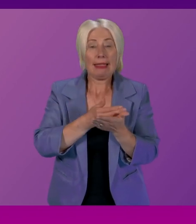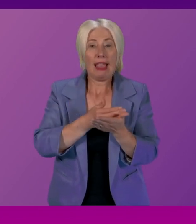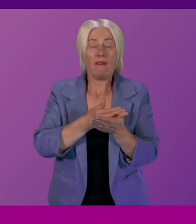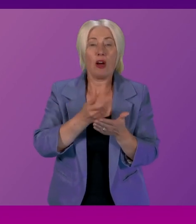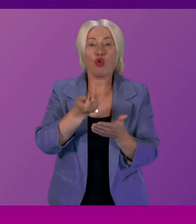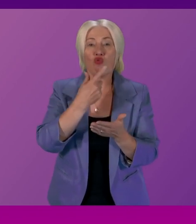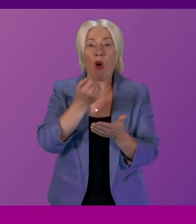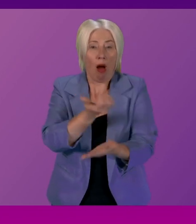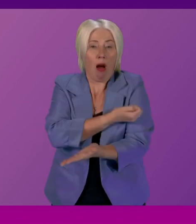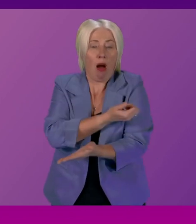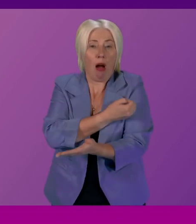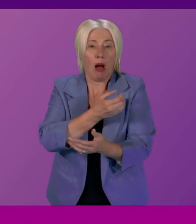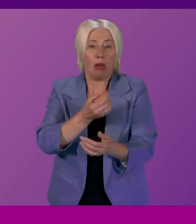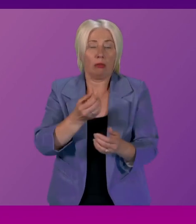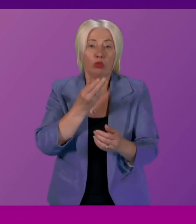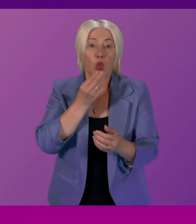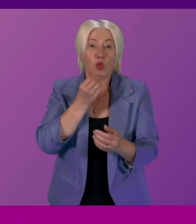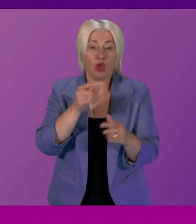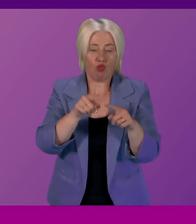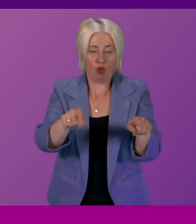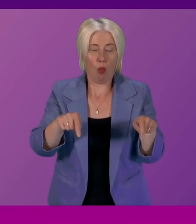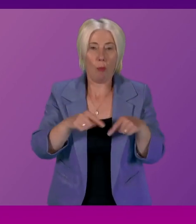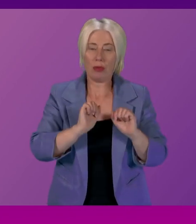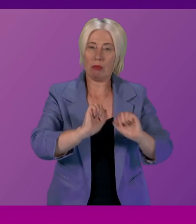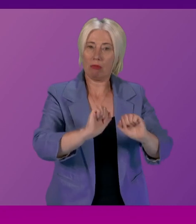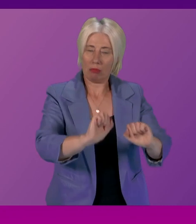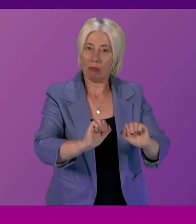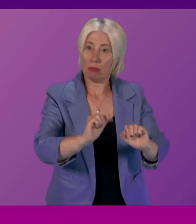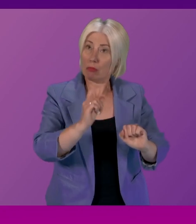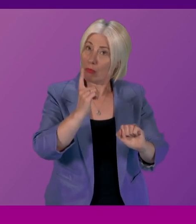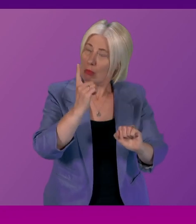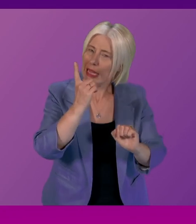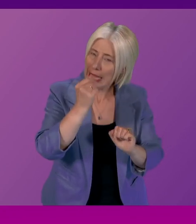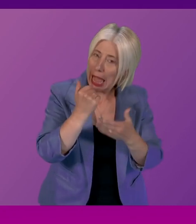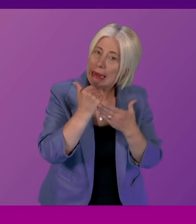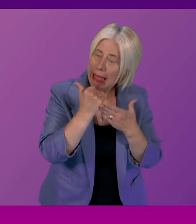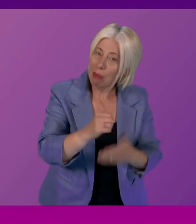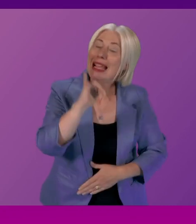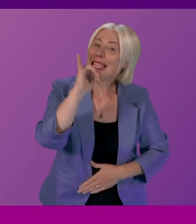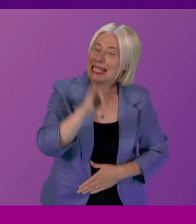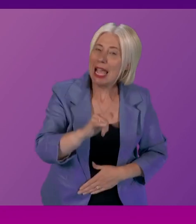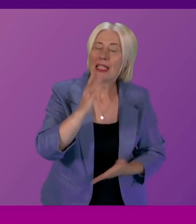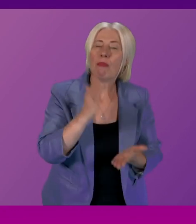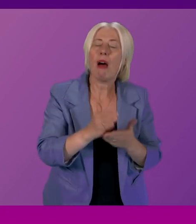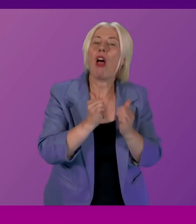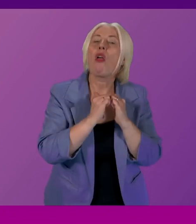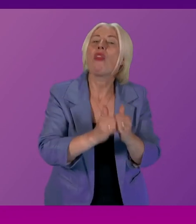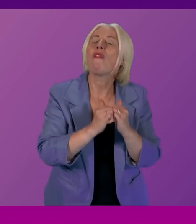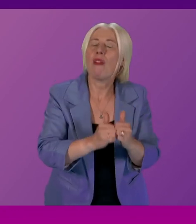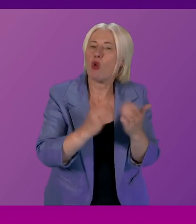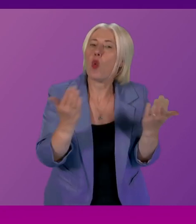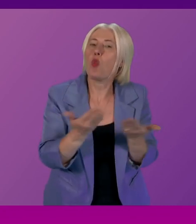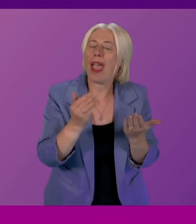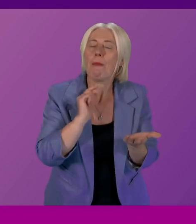facilities in their own can of course be helpful but the real value comes in having